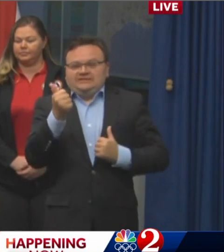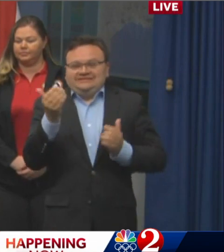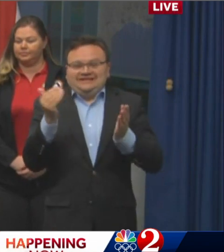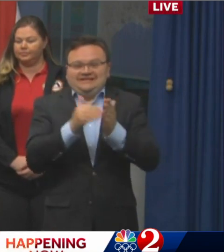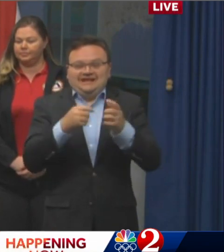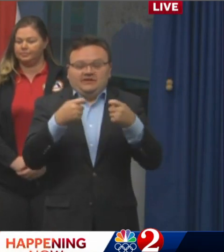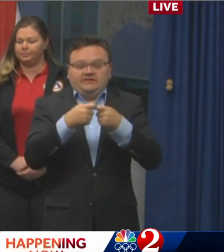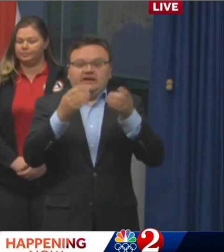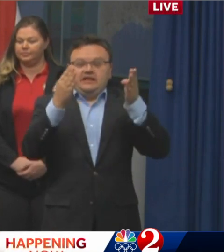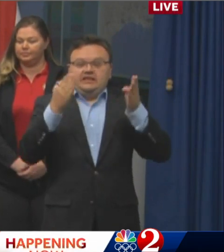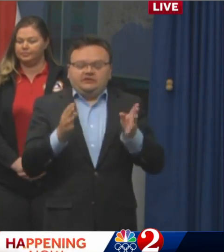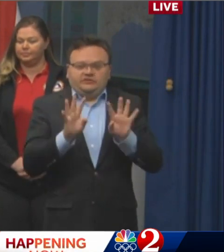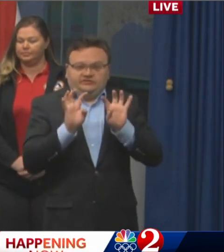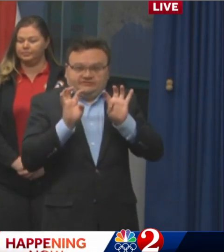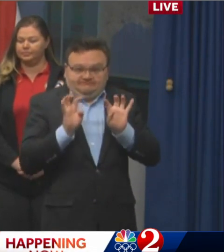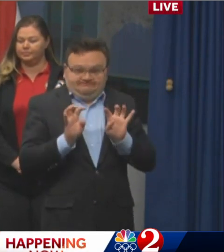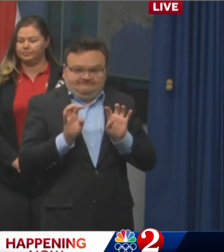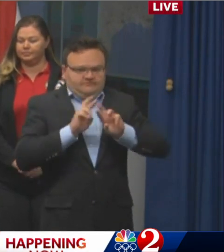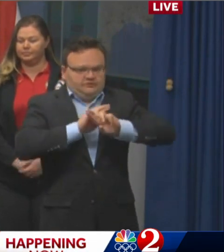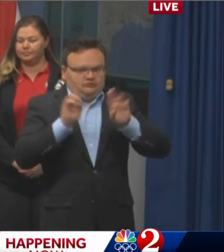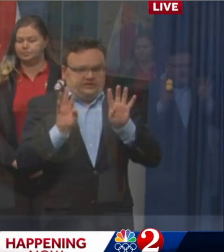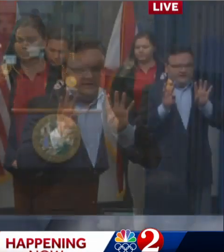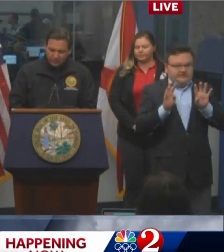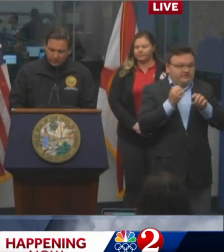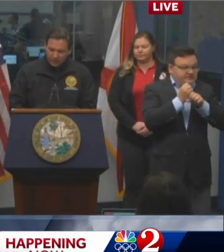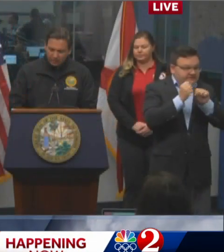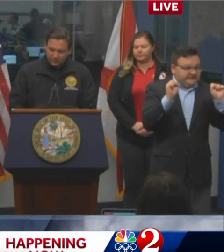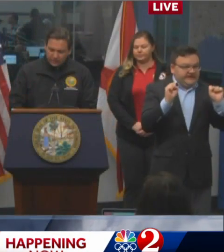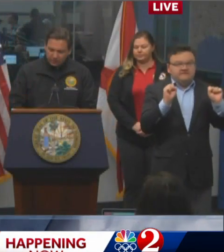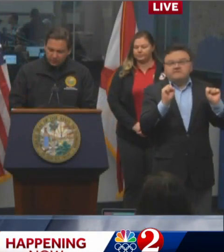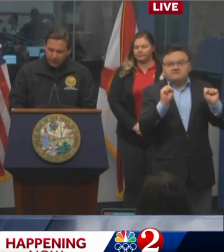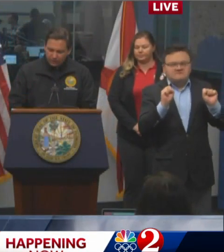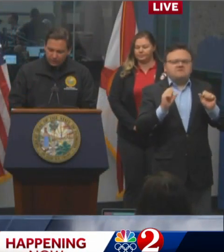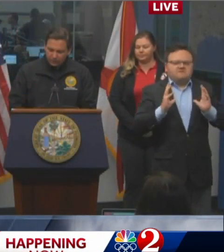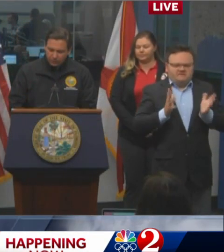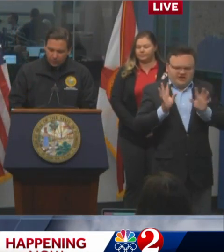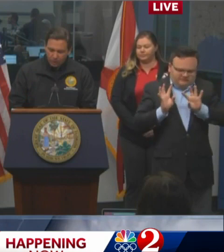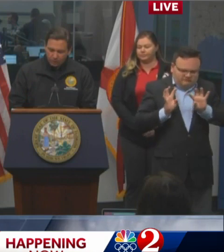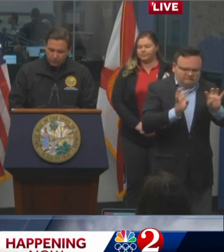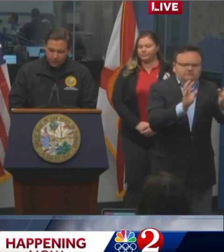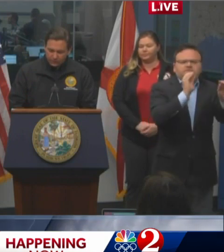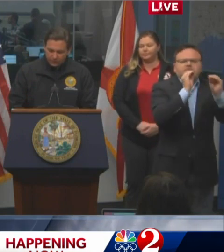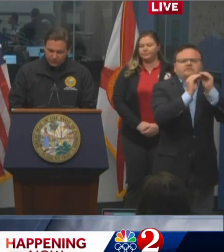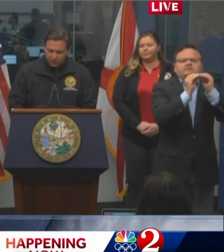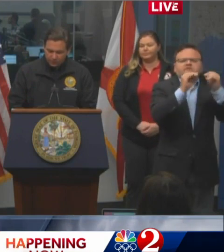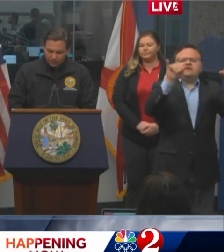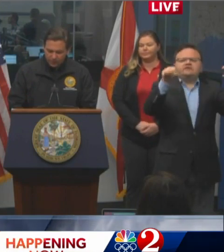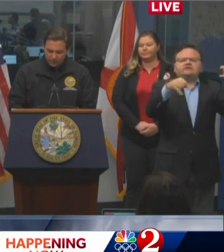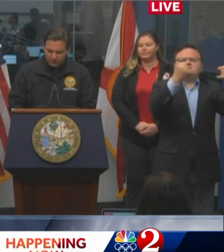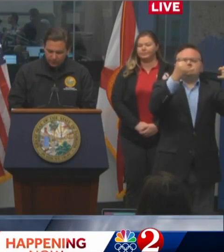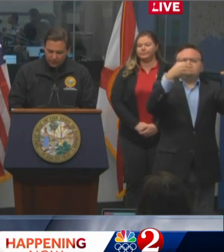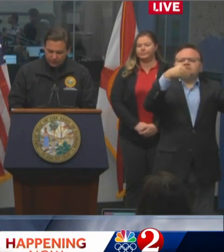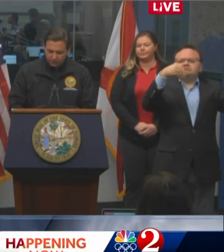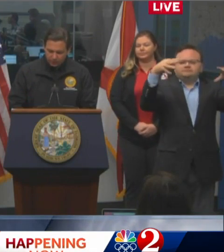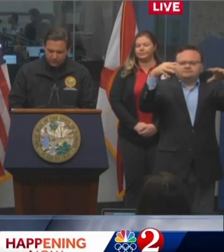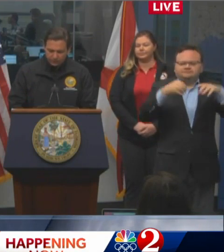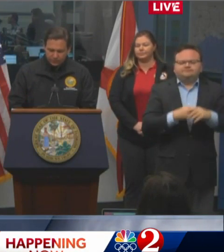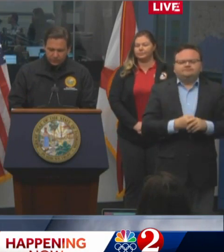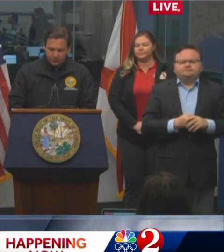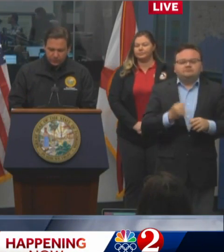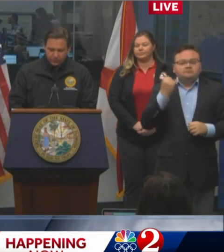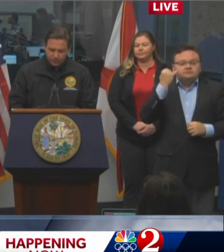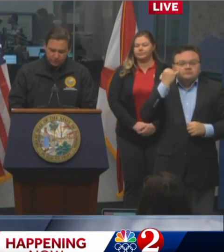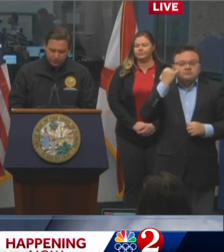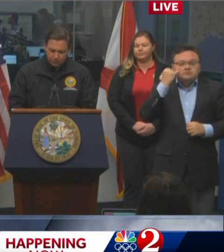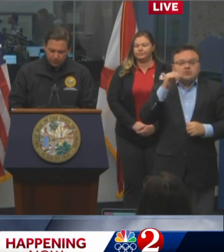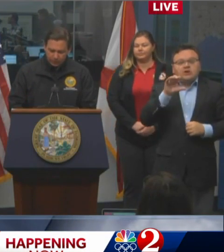to these outages as soon as it's safe to do so. In the event that counties need to provide food and water to residents, we've prepared supplies for points